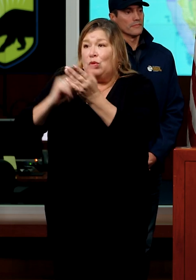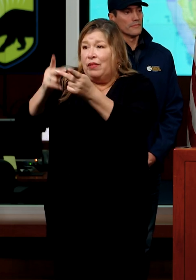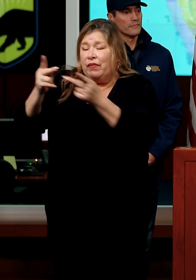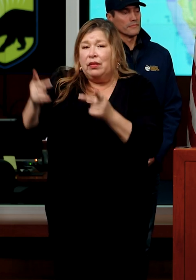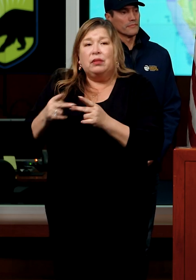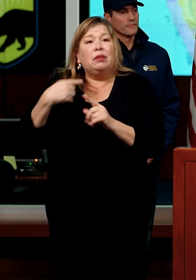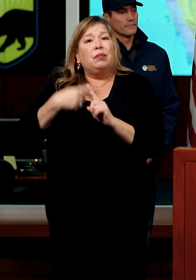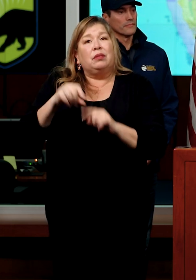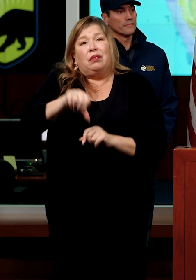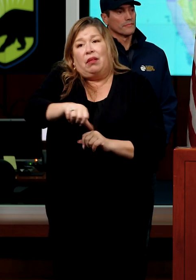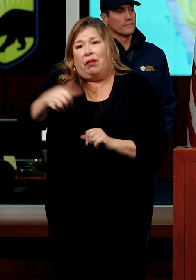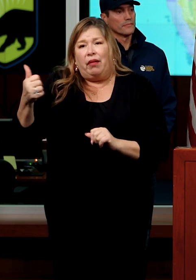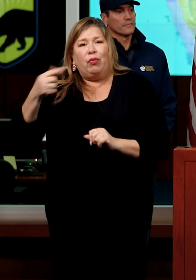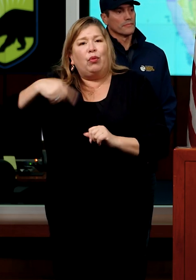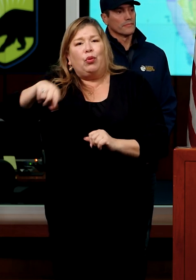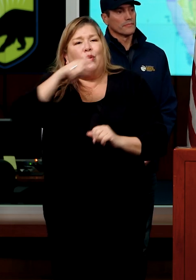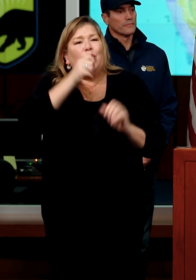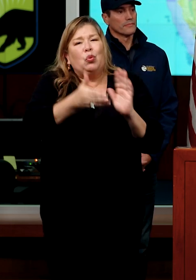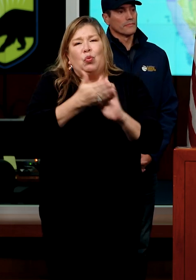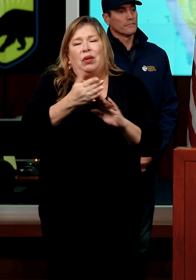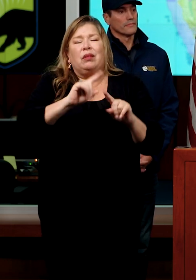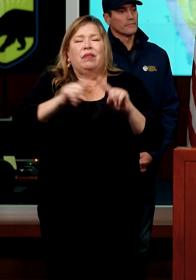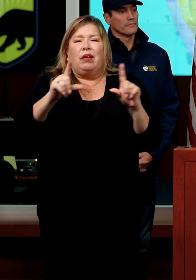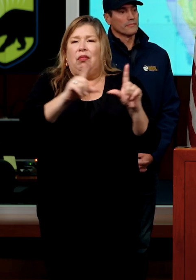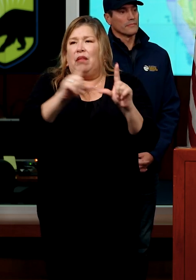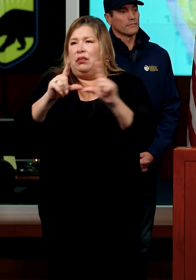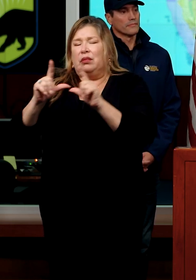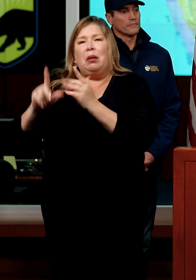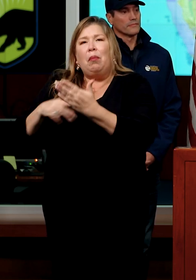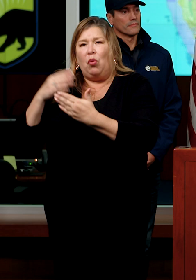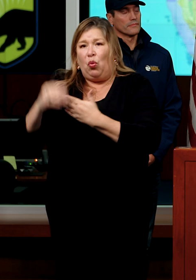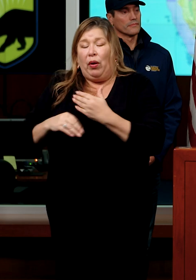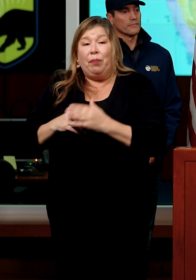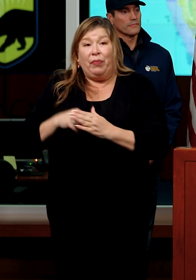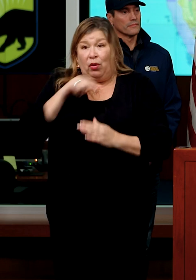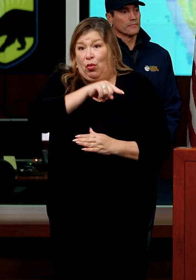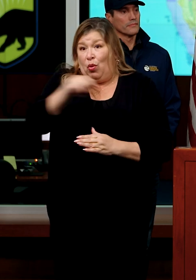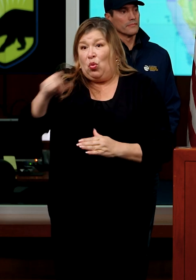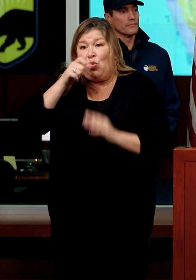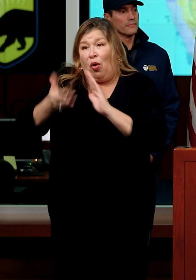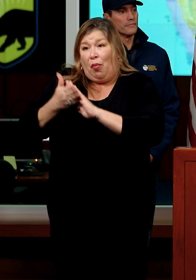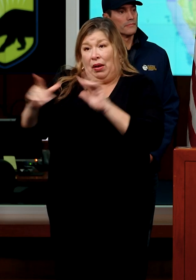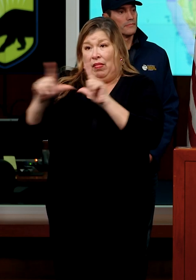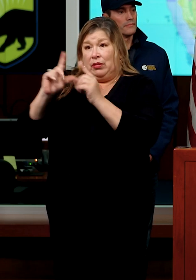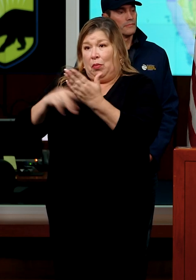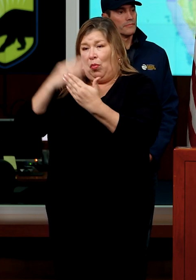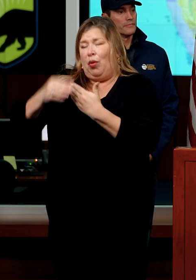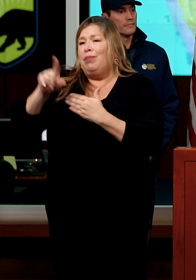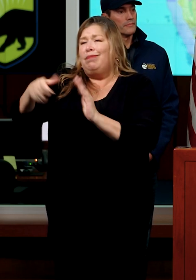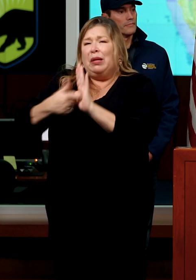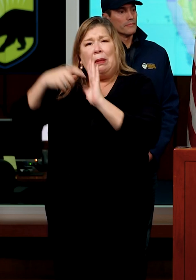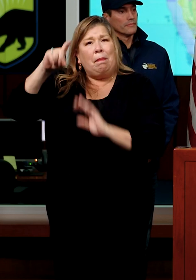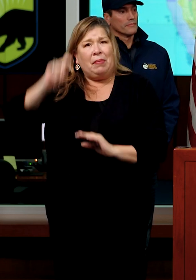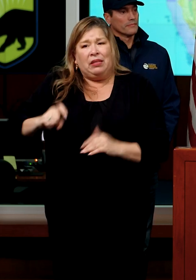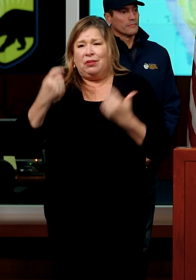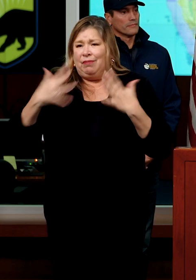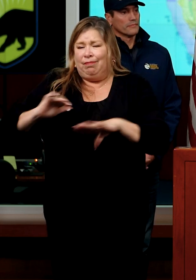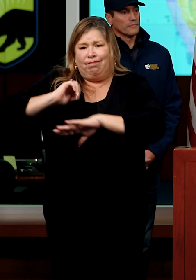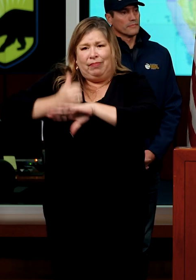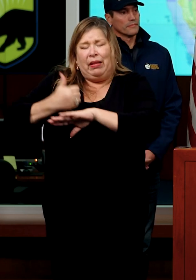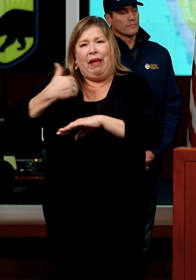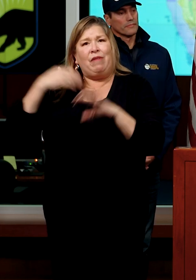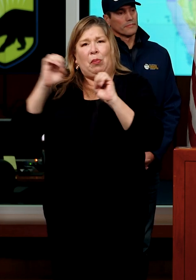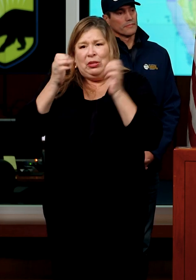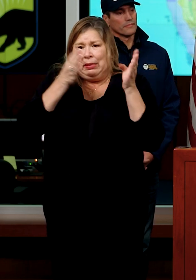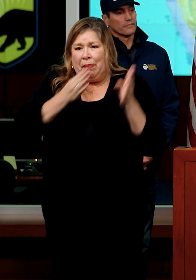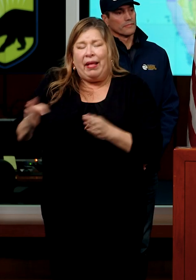and other operators of licensed programs. These operators are required to have emergency plans in place to ensure